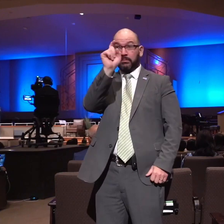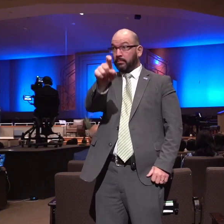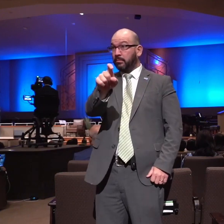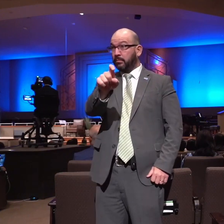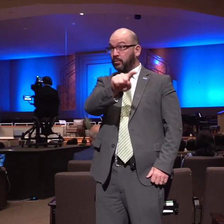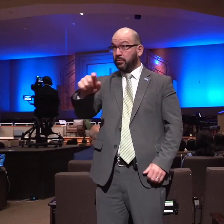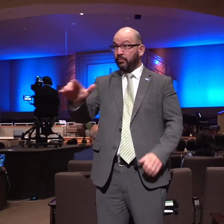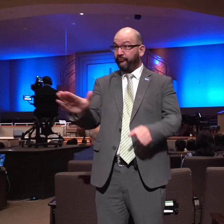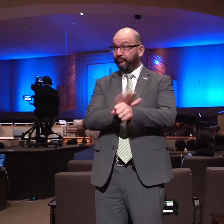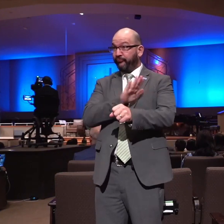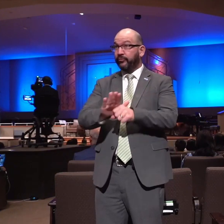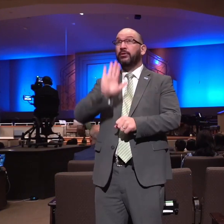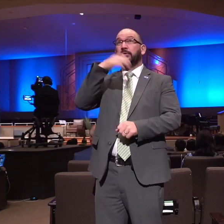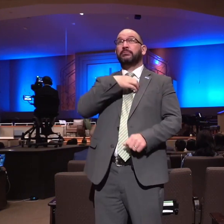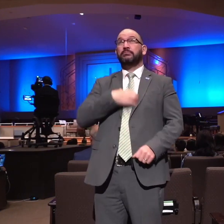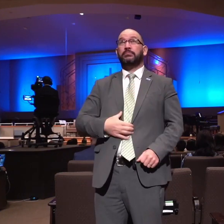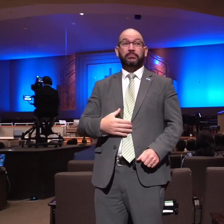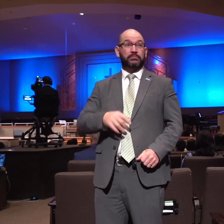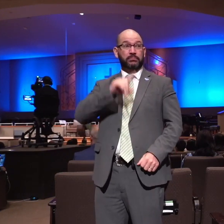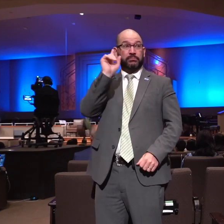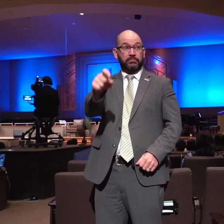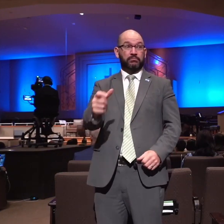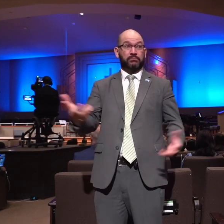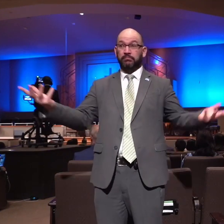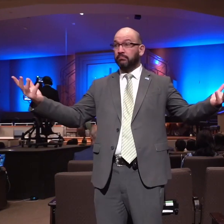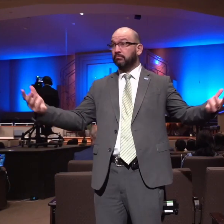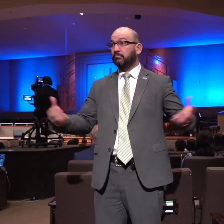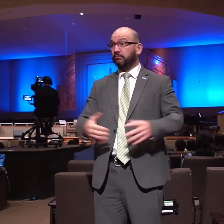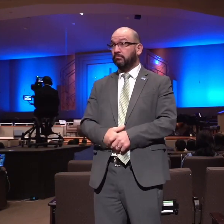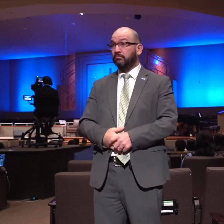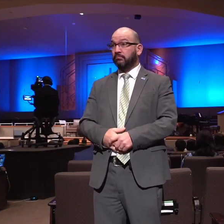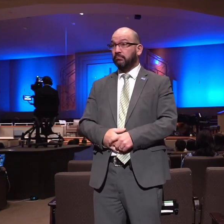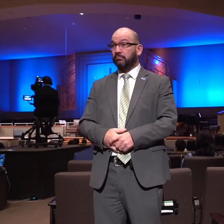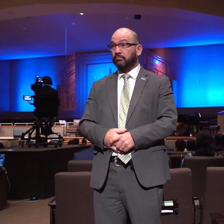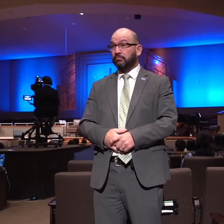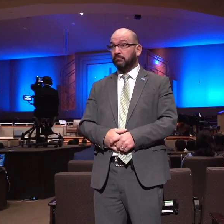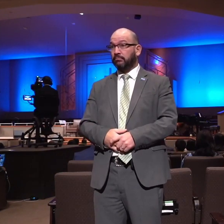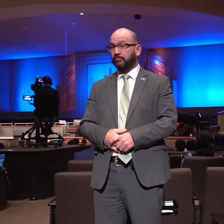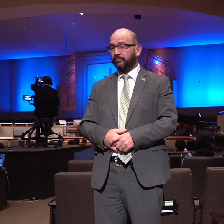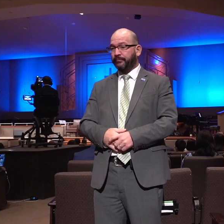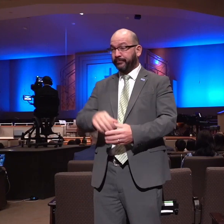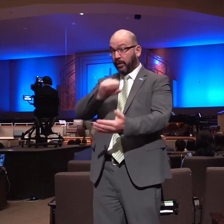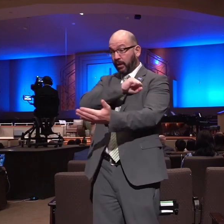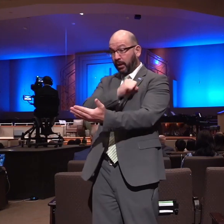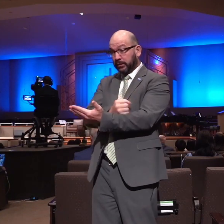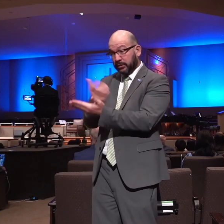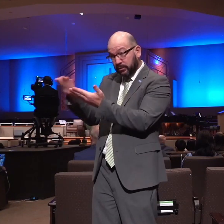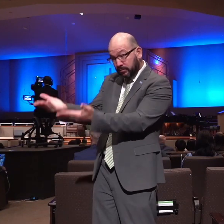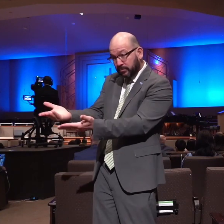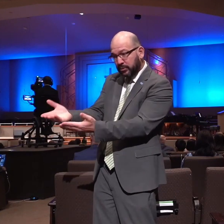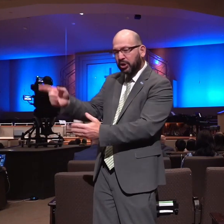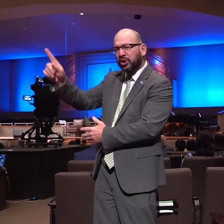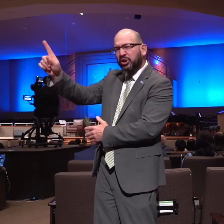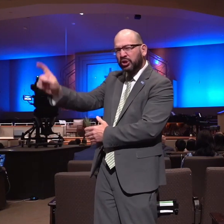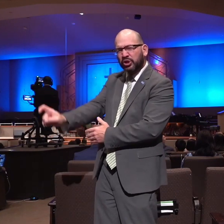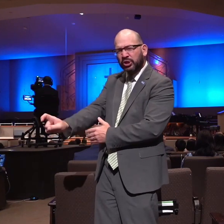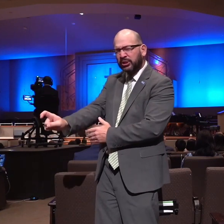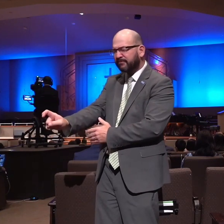fulfilled God's purpose Samson should have been one of the greatest success